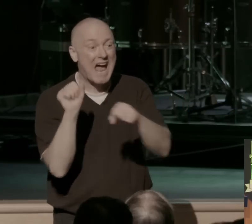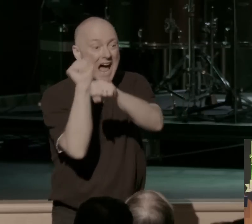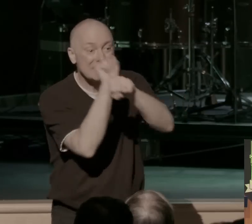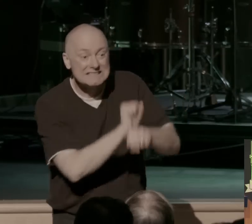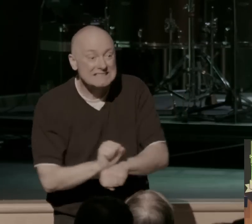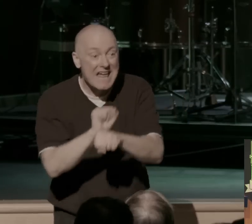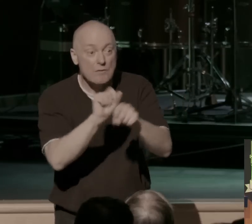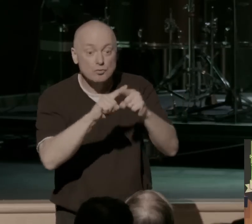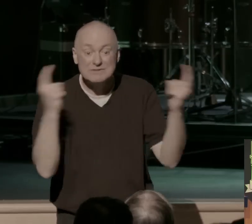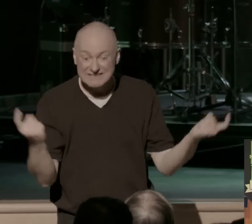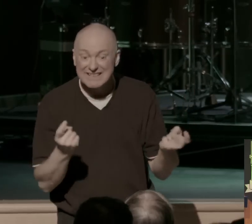to sin.